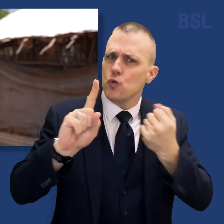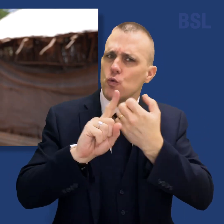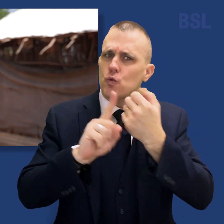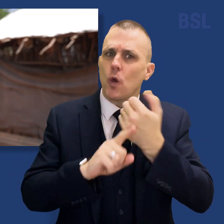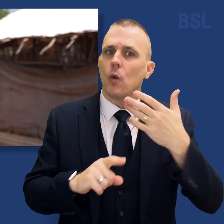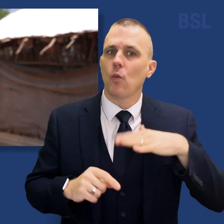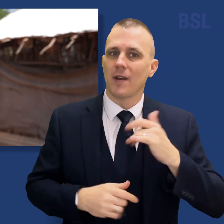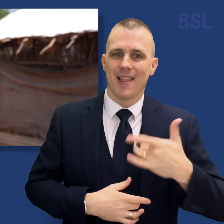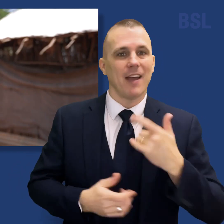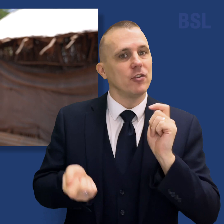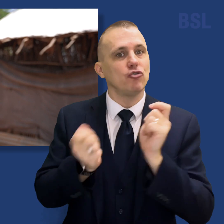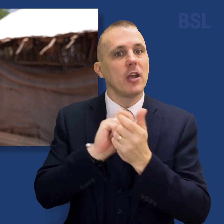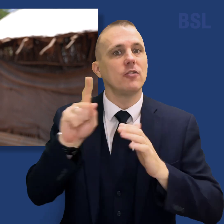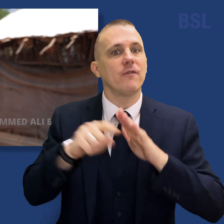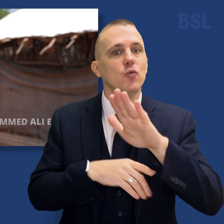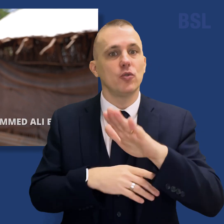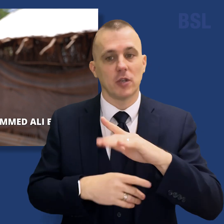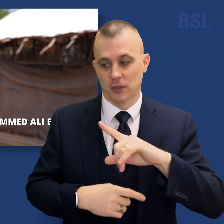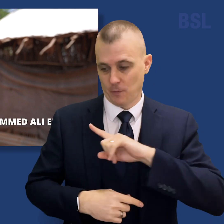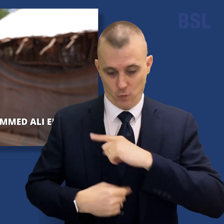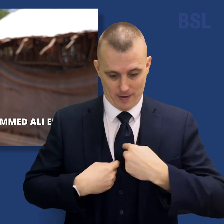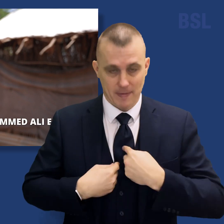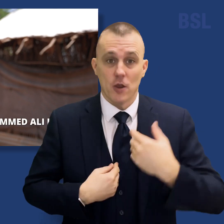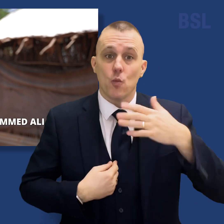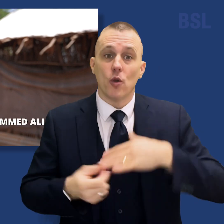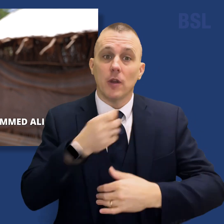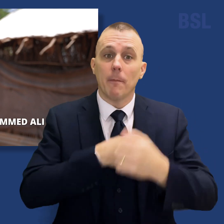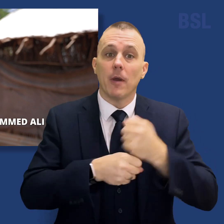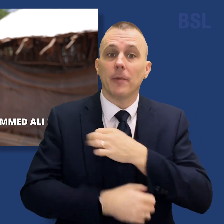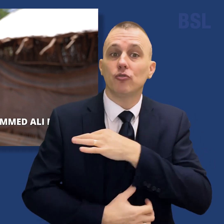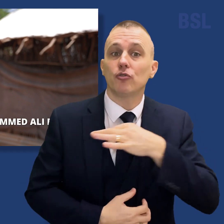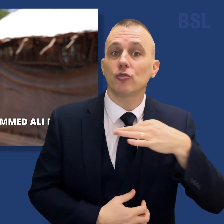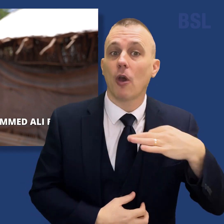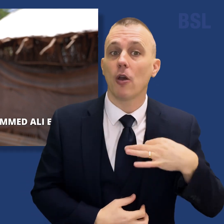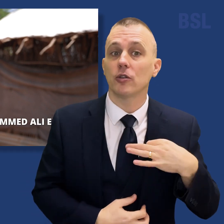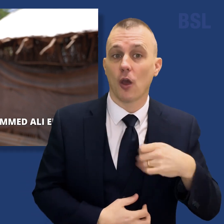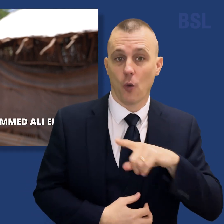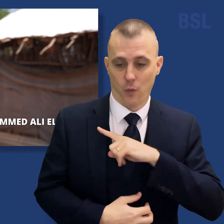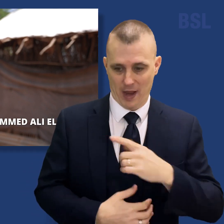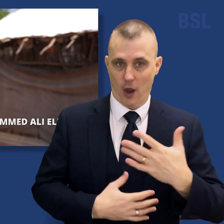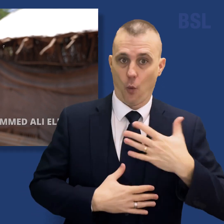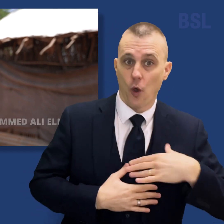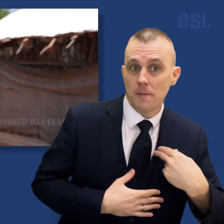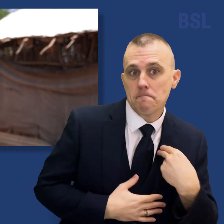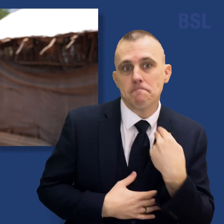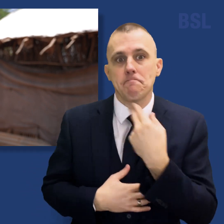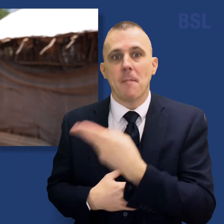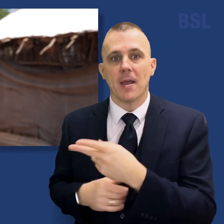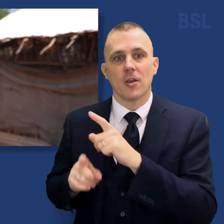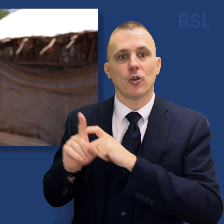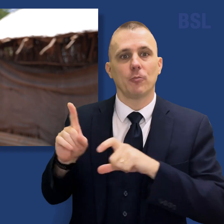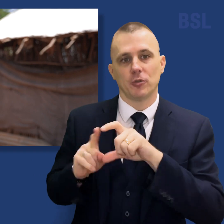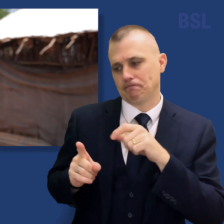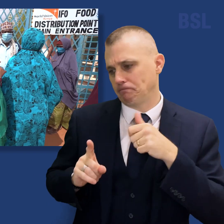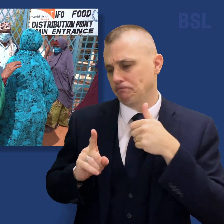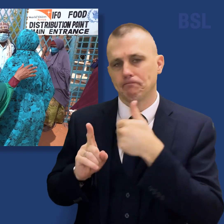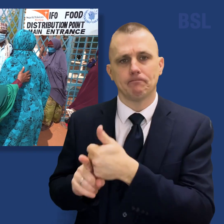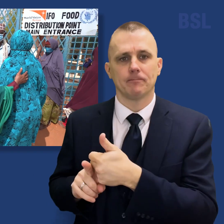the course of his life. My wish to become a doctor is because I would want to give back to my community. The food we